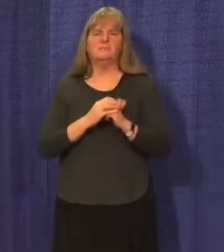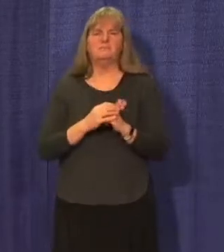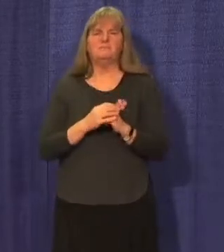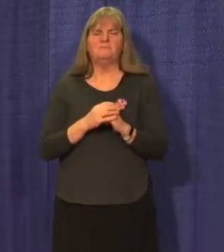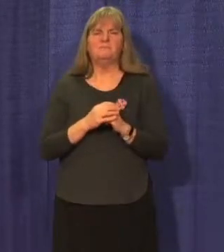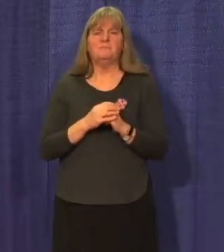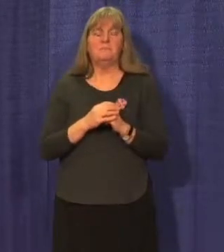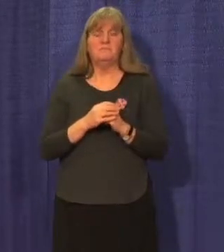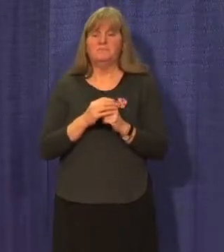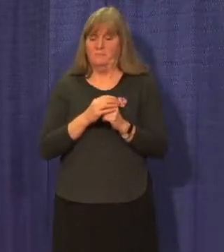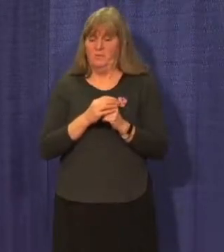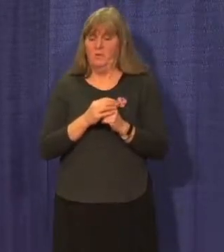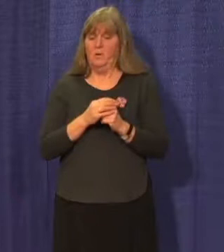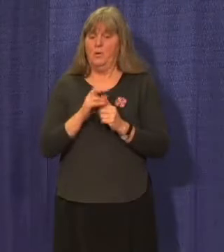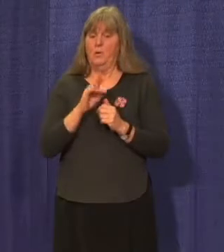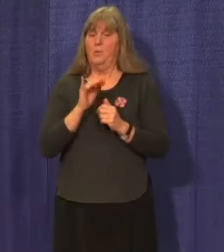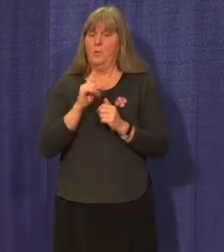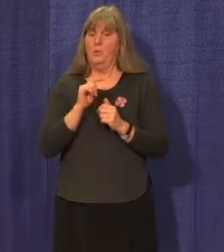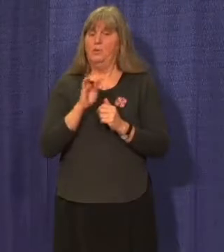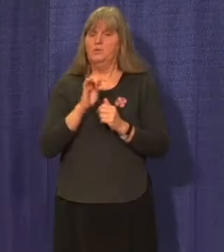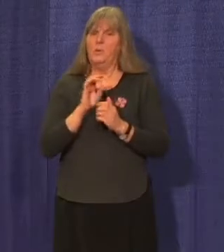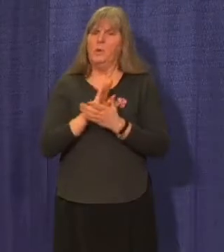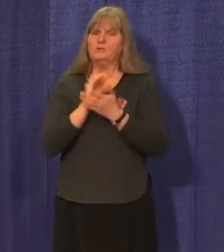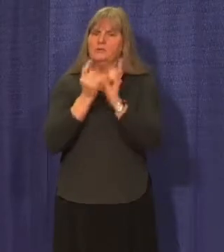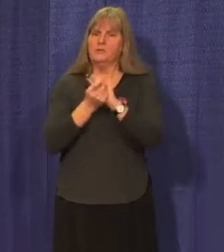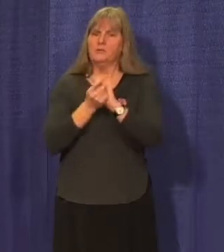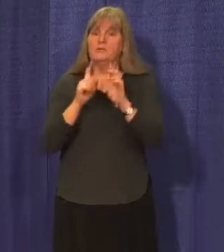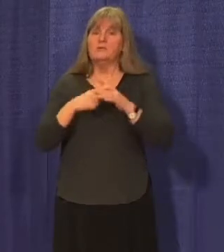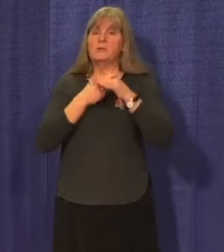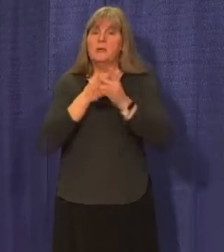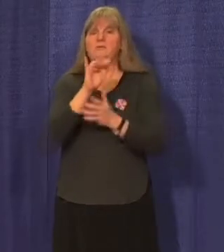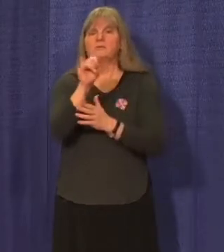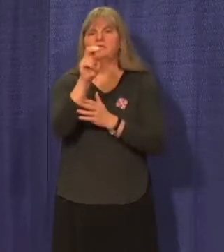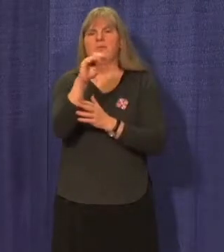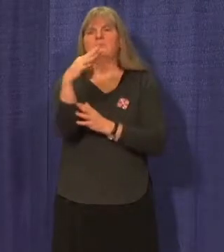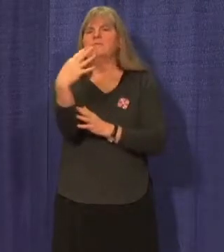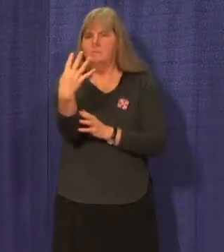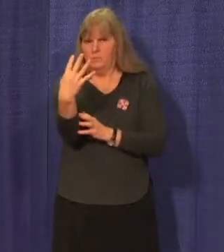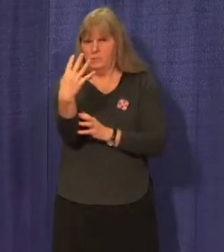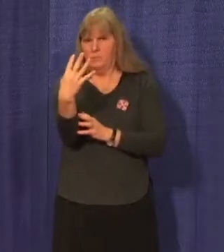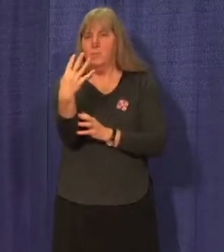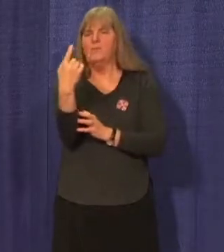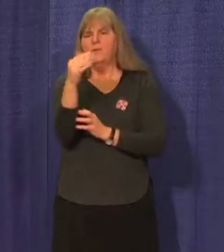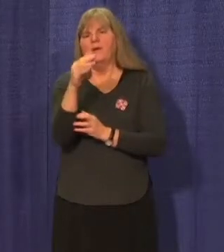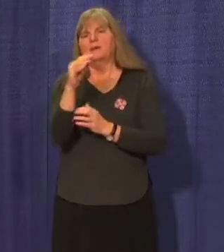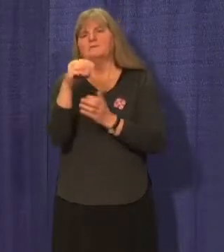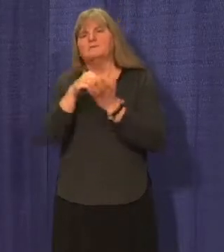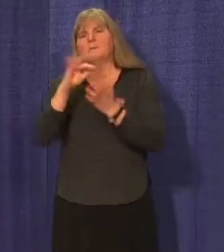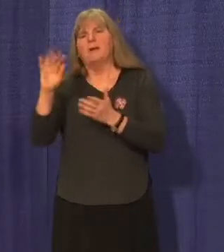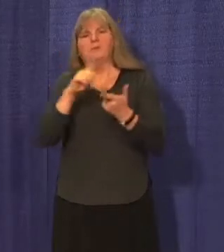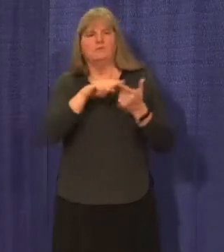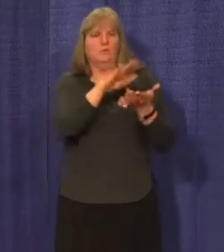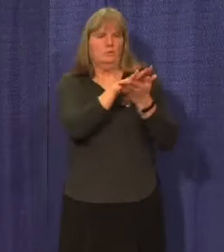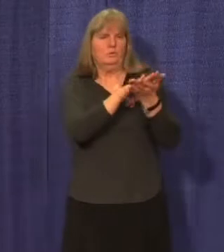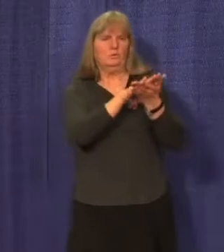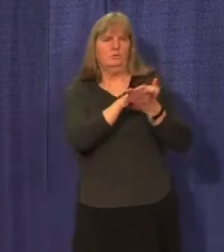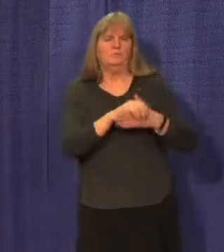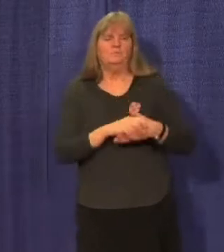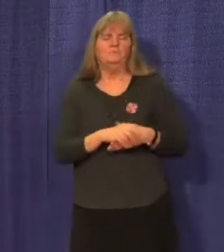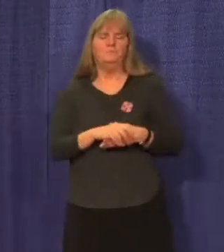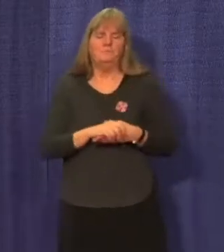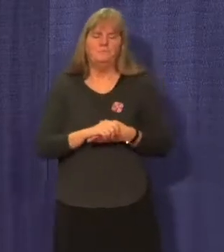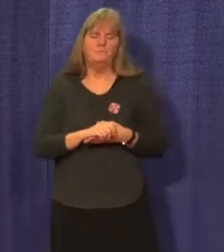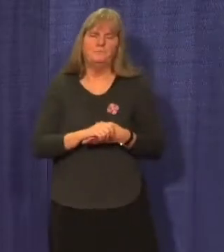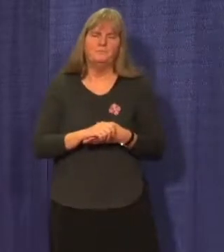These updated bus routes will also take effect starting on January the 4th when students return to school from the holiday